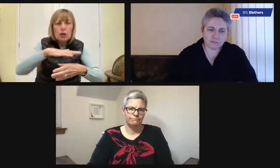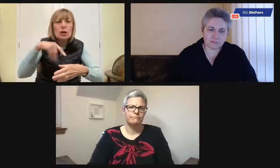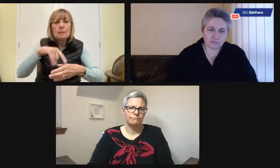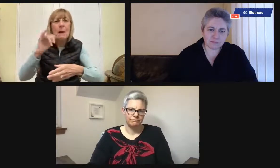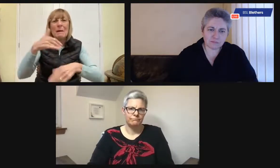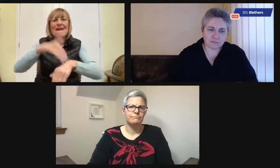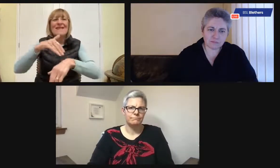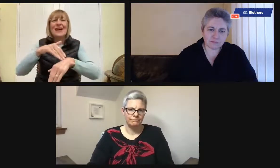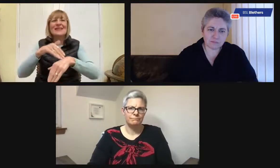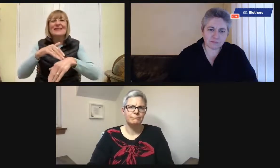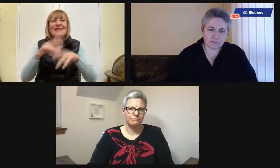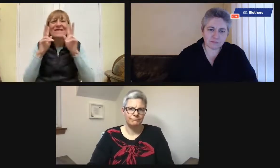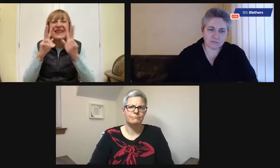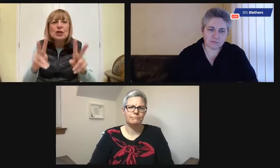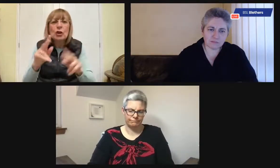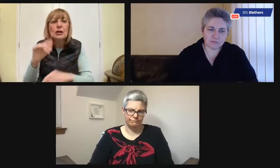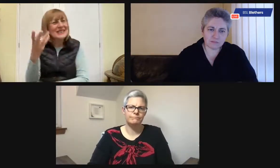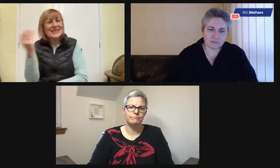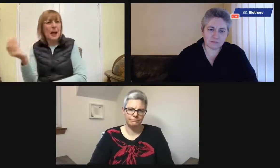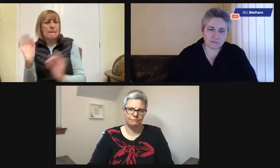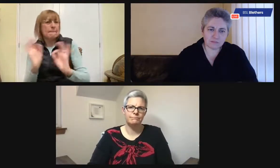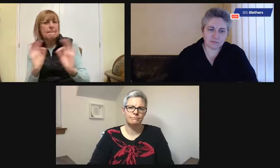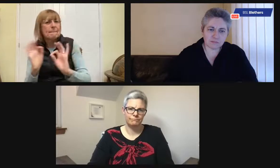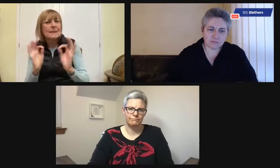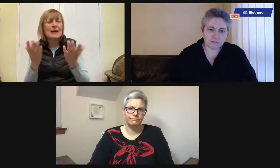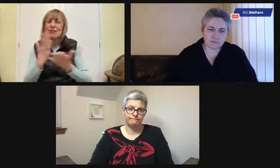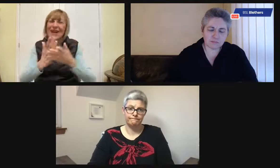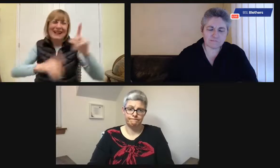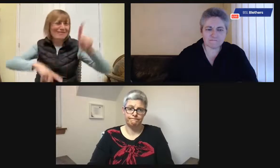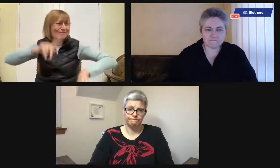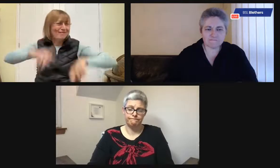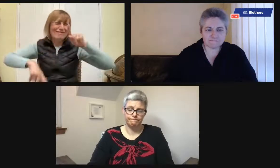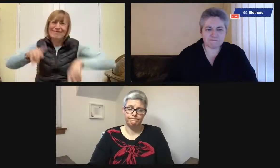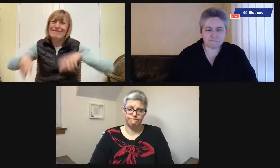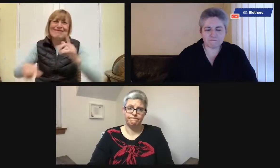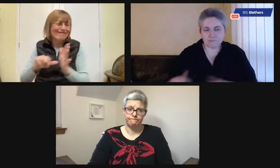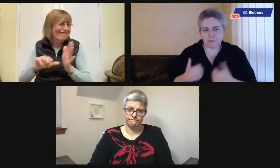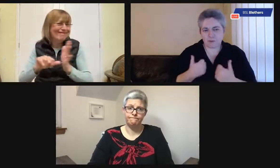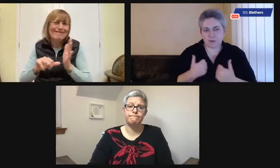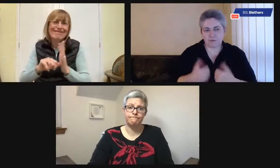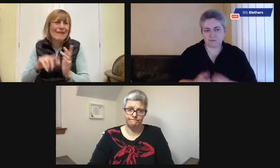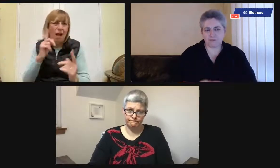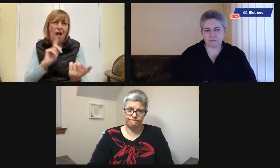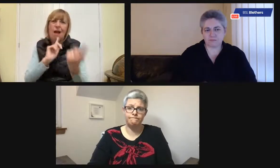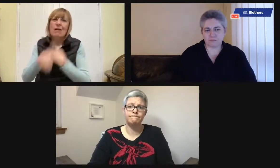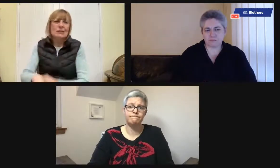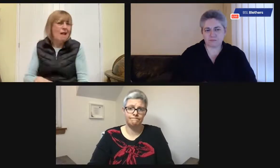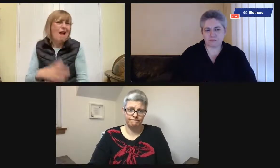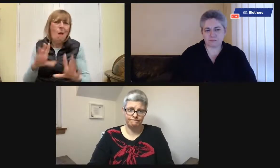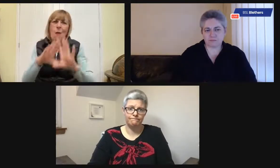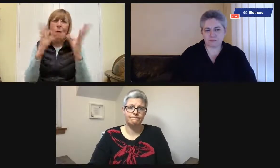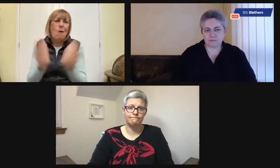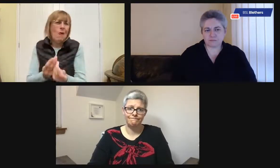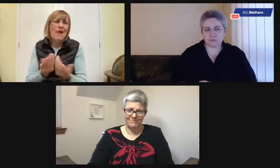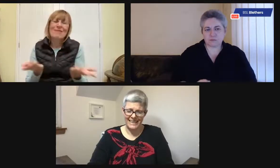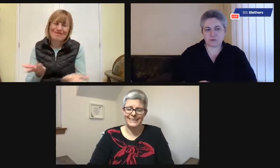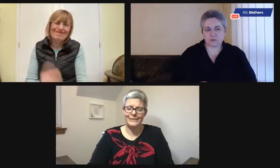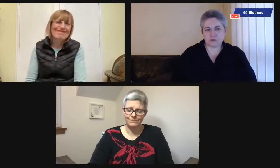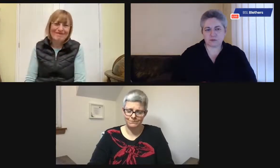You know, as a disease, it affects function and it affects different parts of your brain. So it might be the visual functioning parts of your brain.